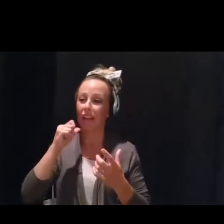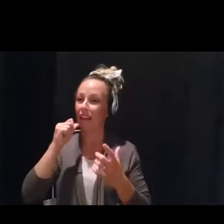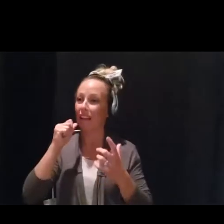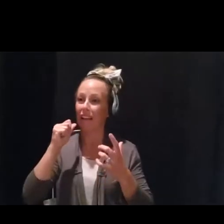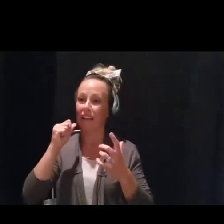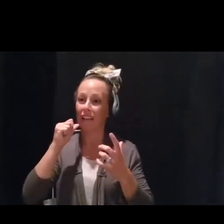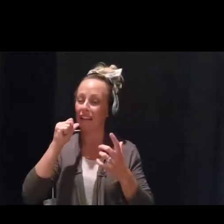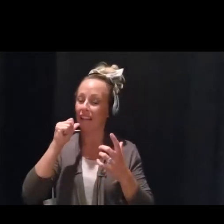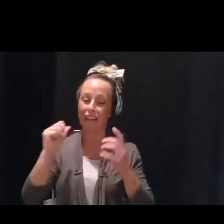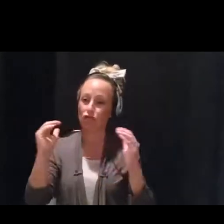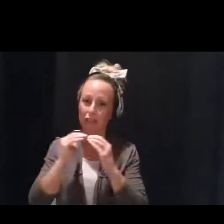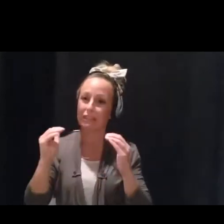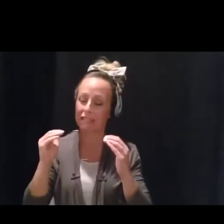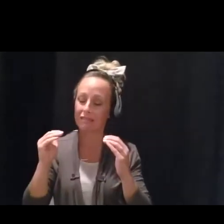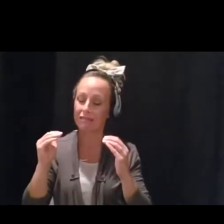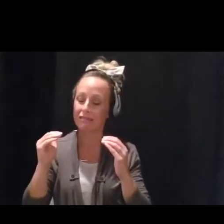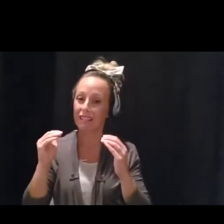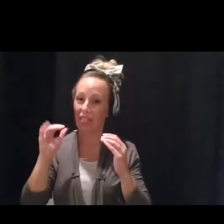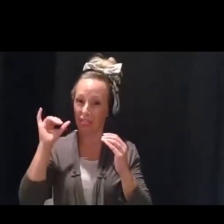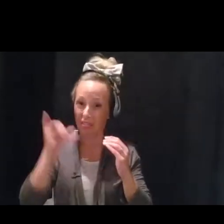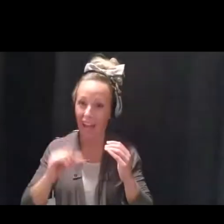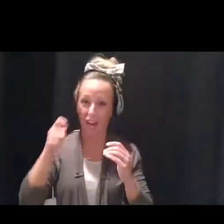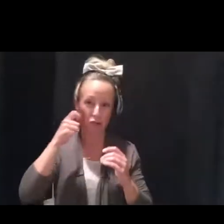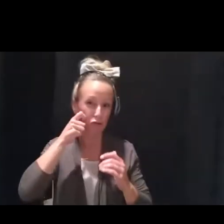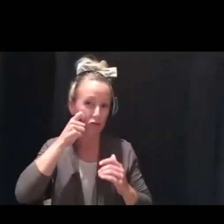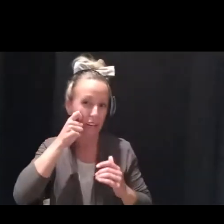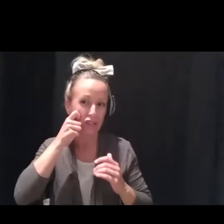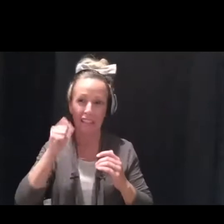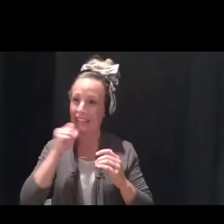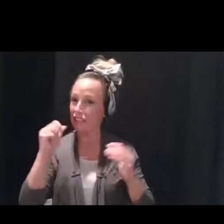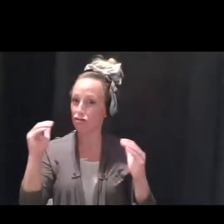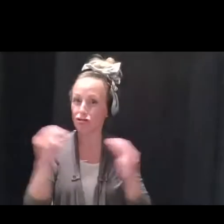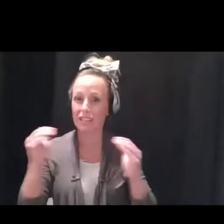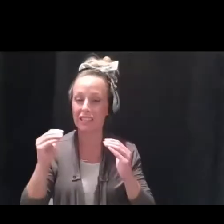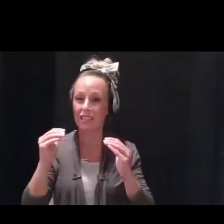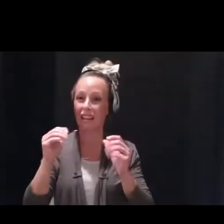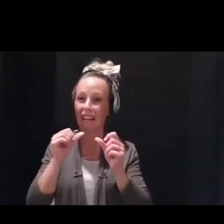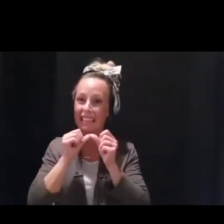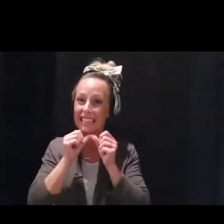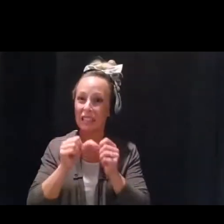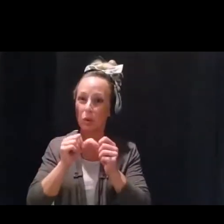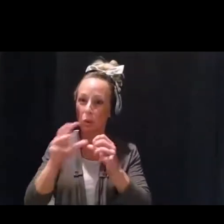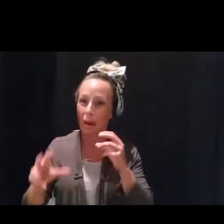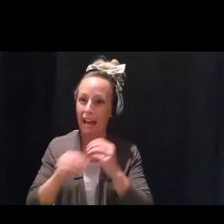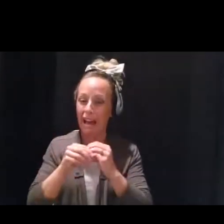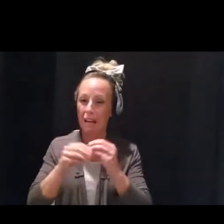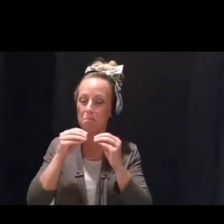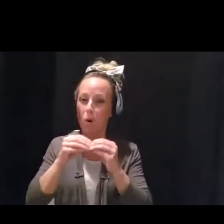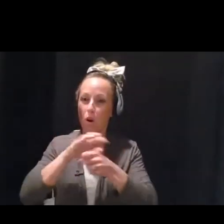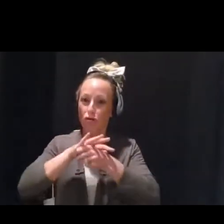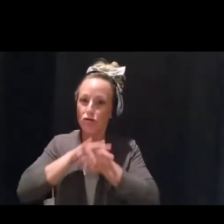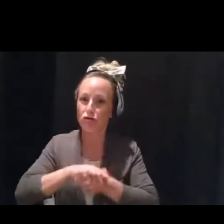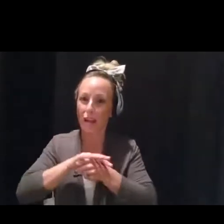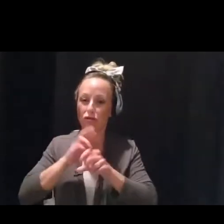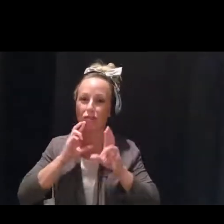events together create a heightened, acute, and prolonged stress reaction, which activates